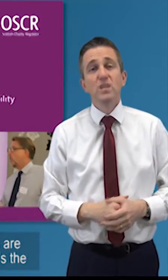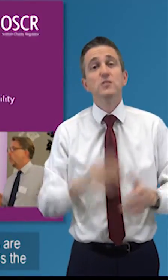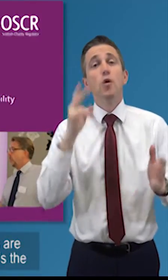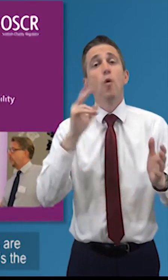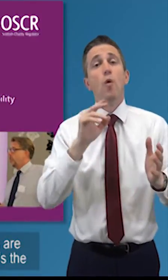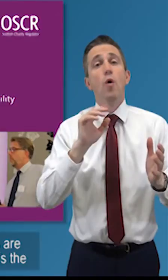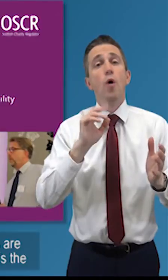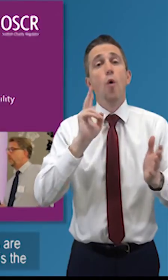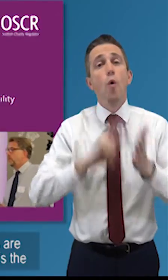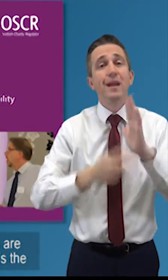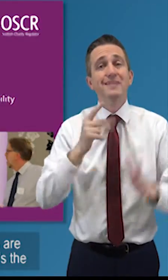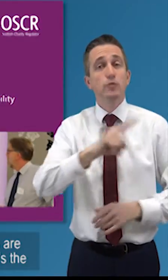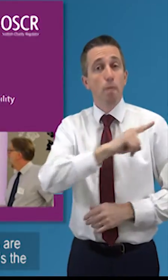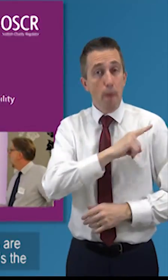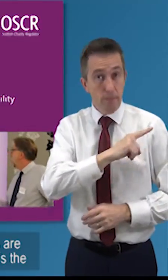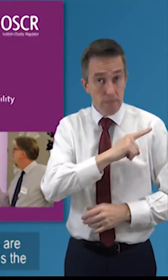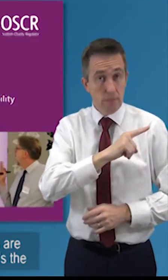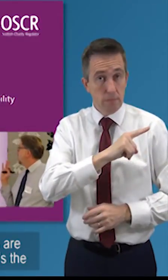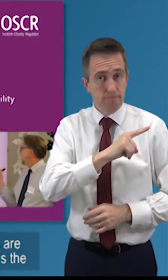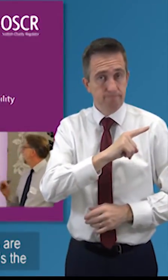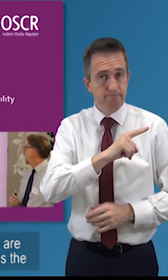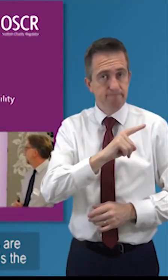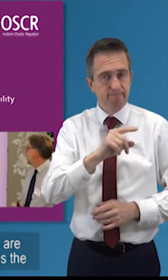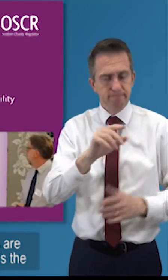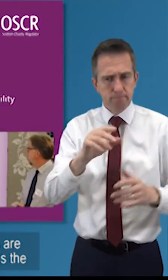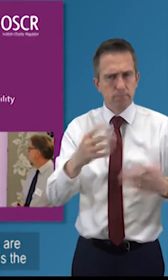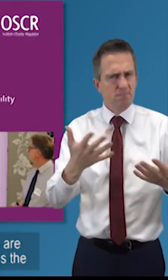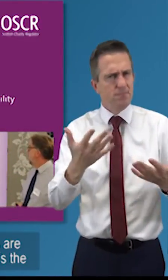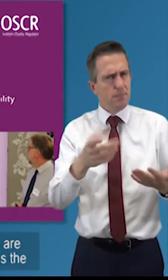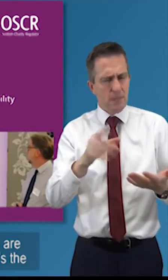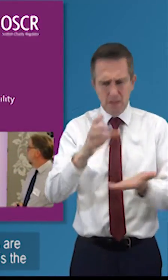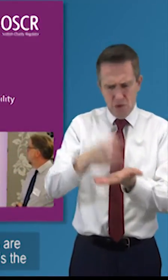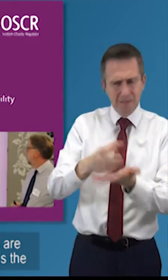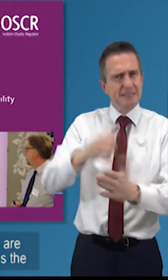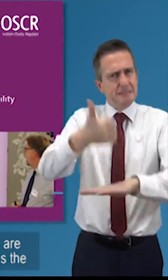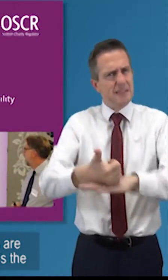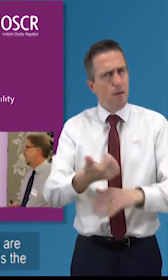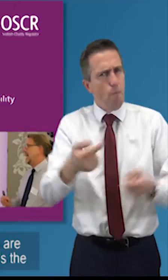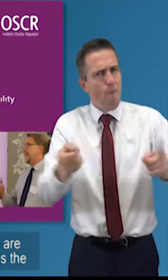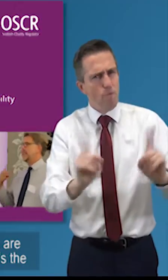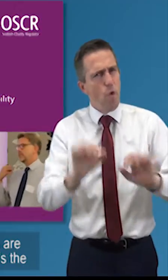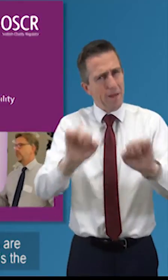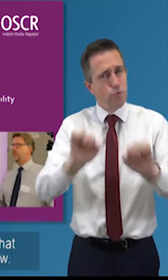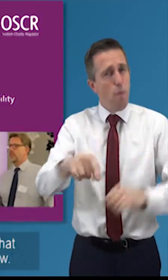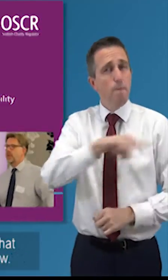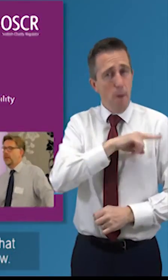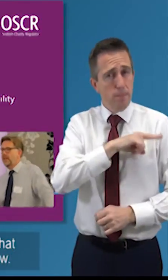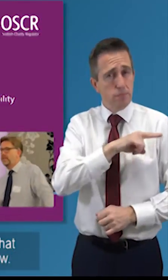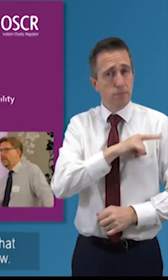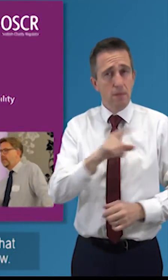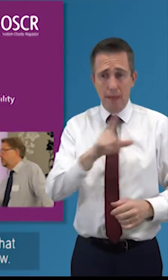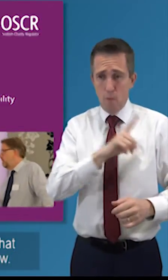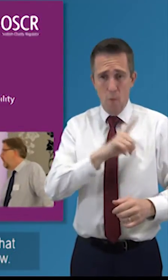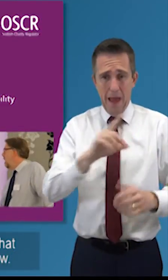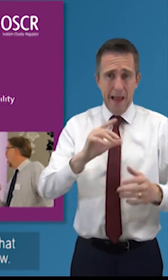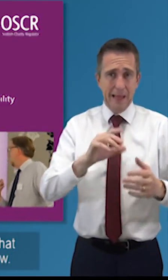so organizational purpose a charity's purposes of what the charity has been set up to achieve and that's the reason the charity